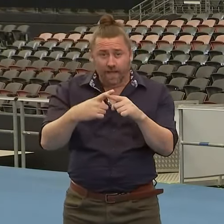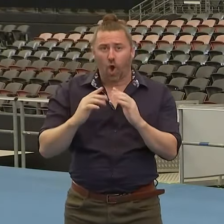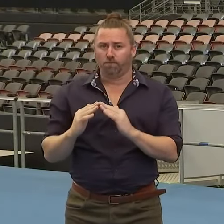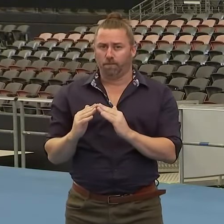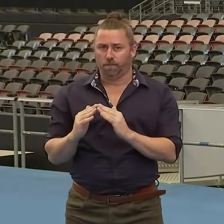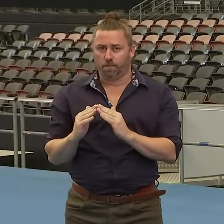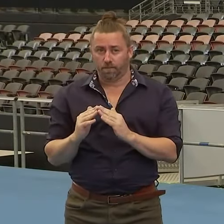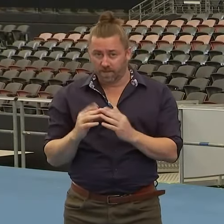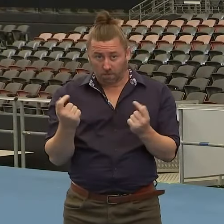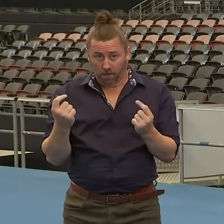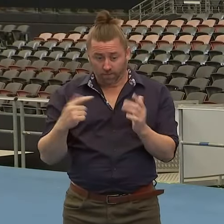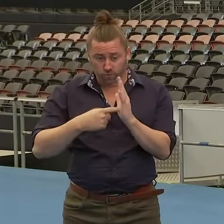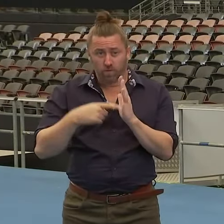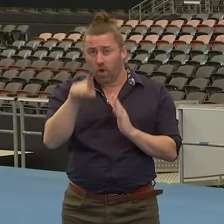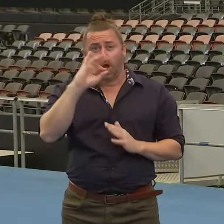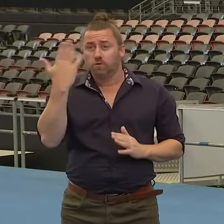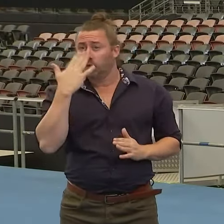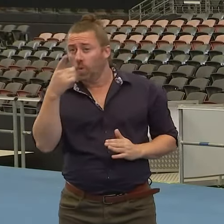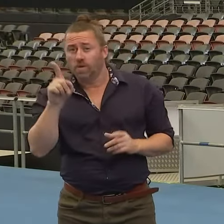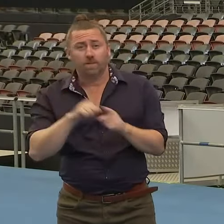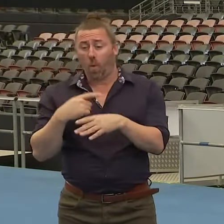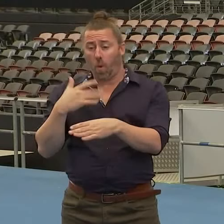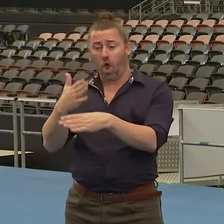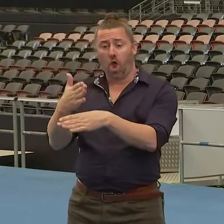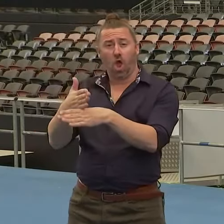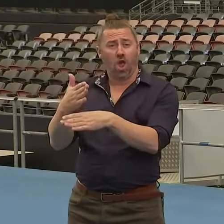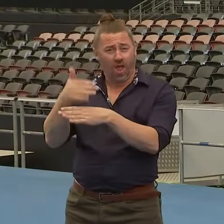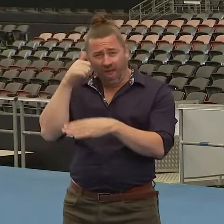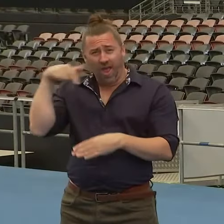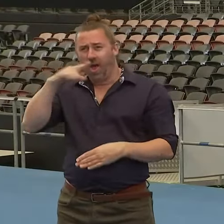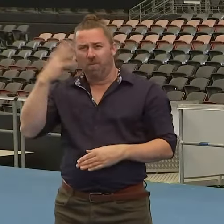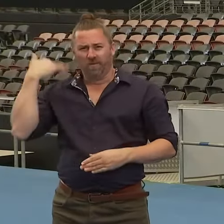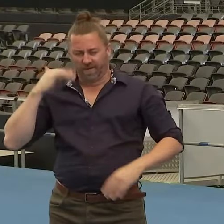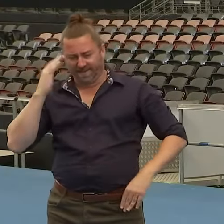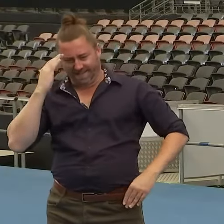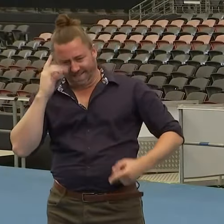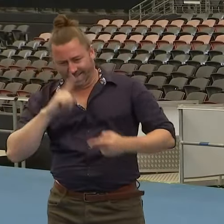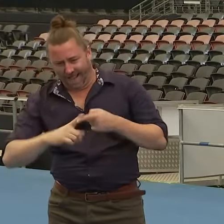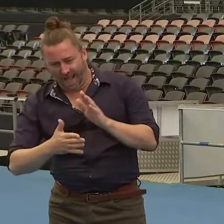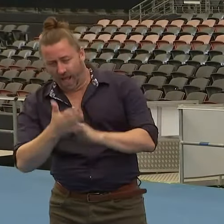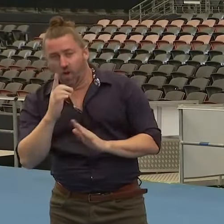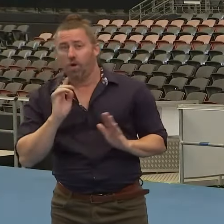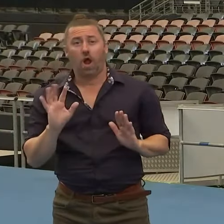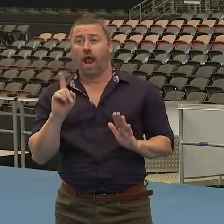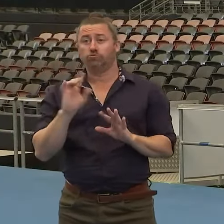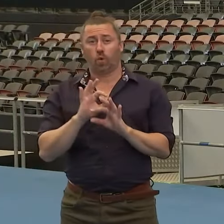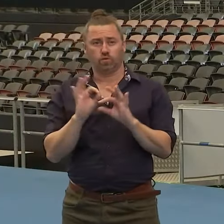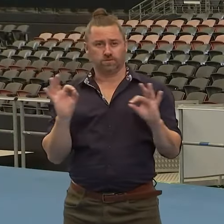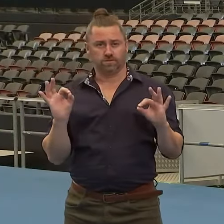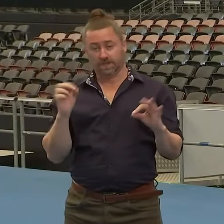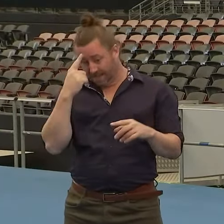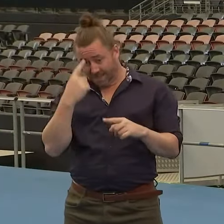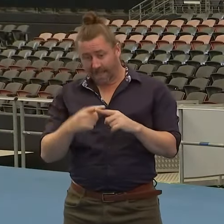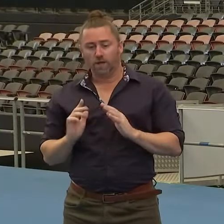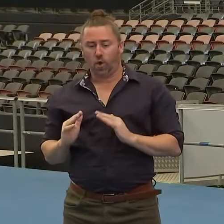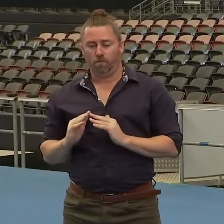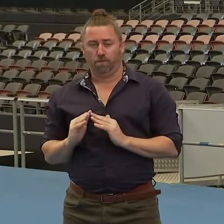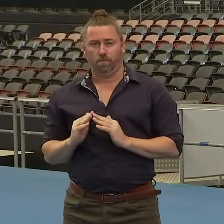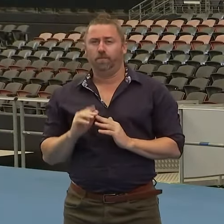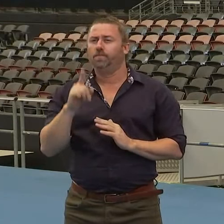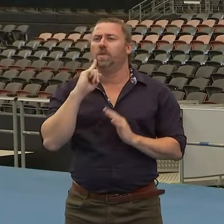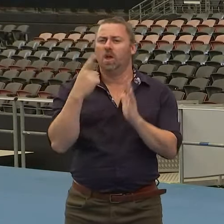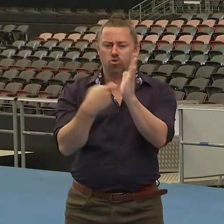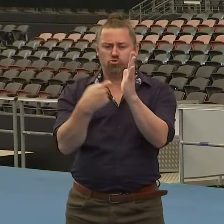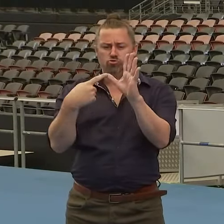home. Don't go to school. Just like we say in the workplace, if you are sick, don't go to work. Now in relation to rapid antigen